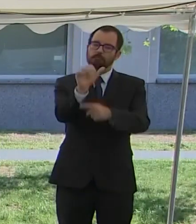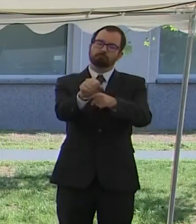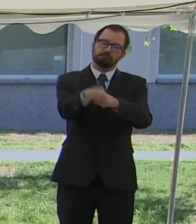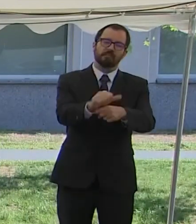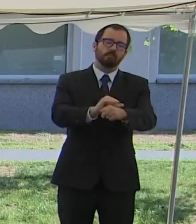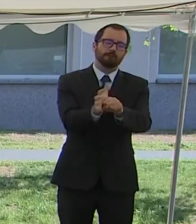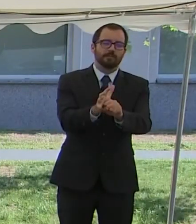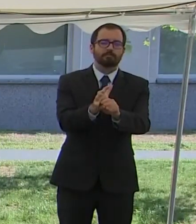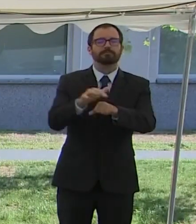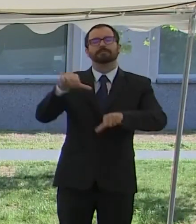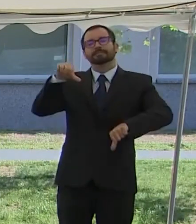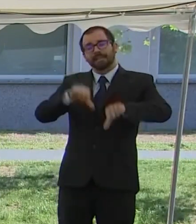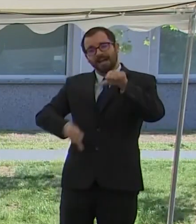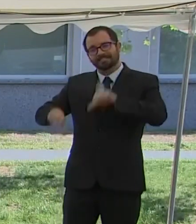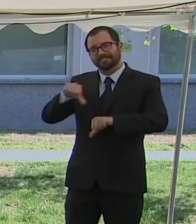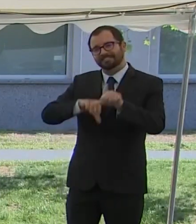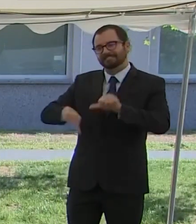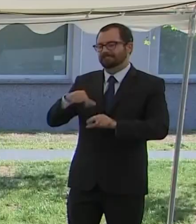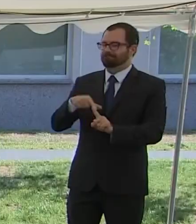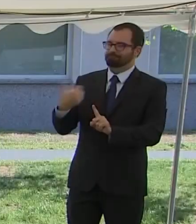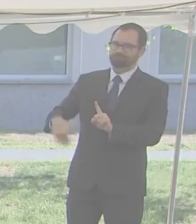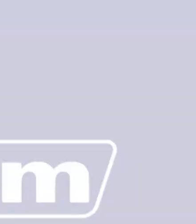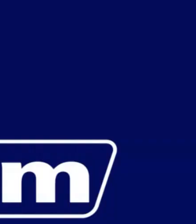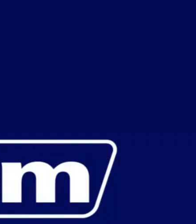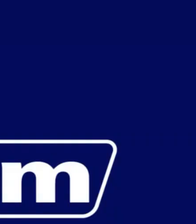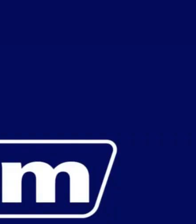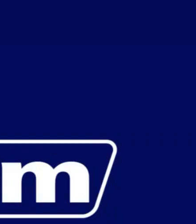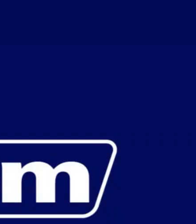breakthroughs that change patients' lives.